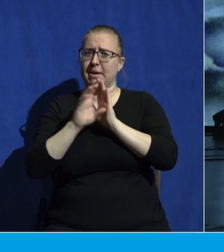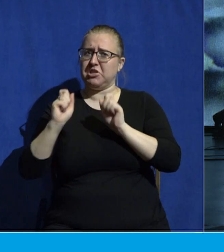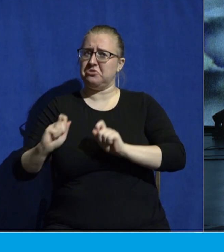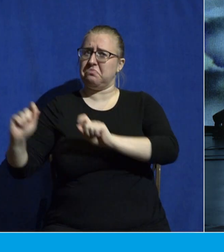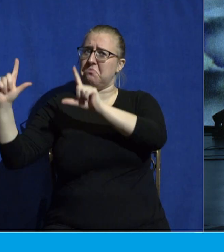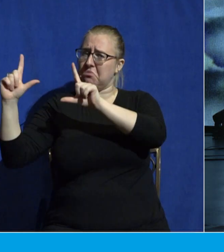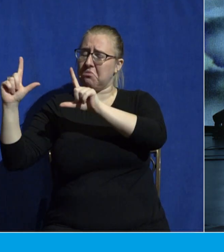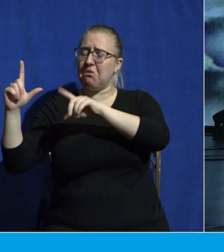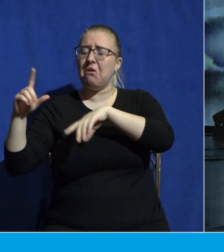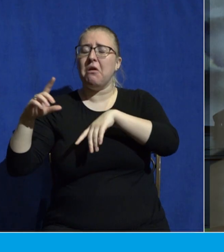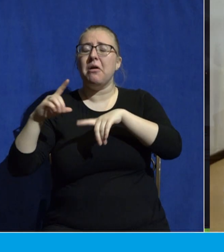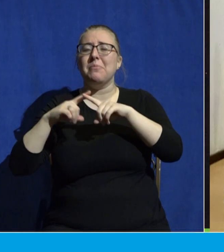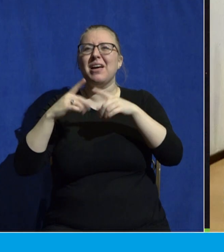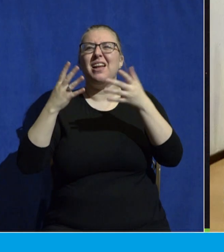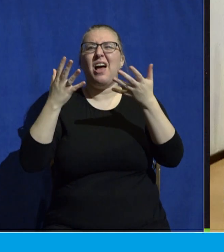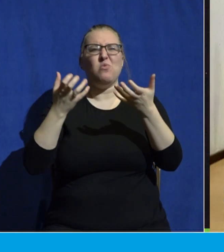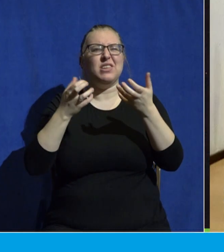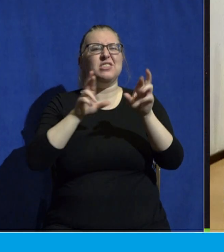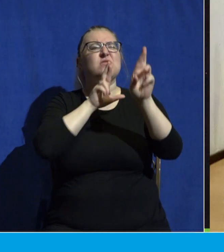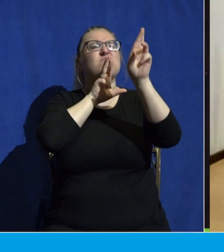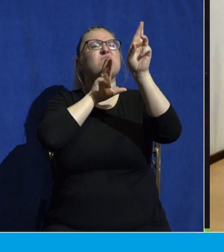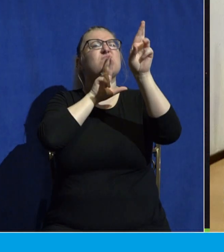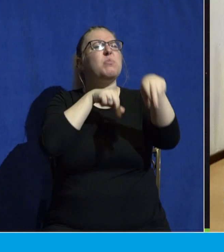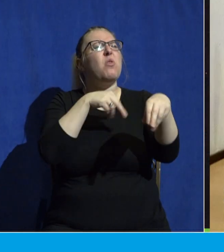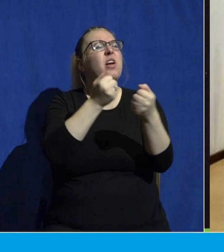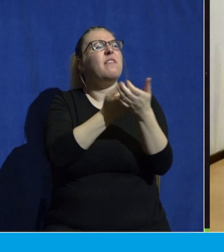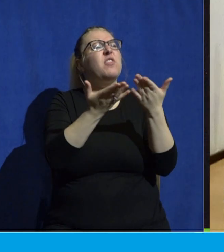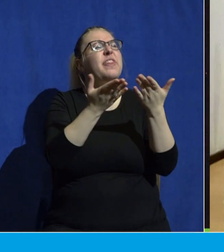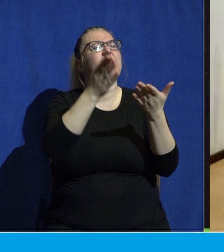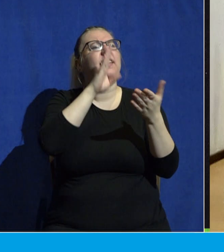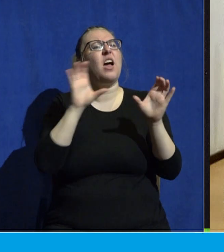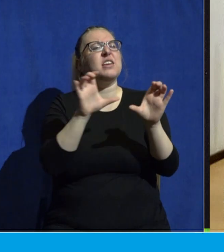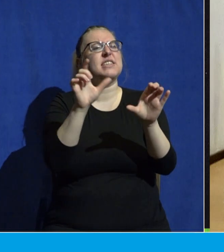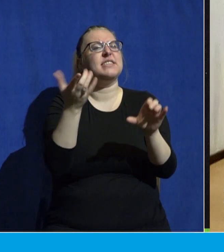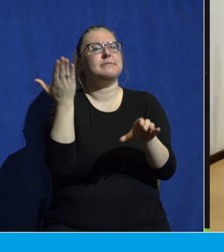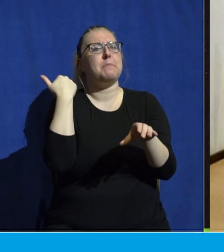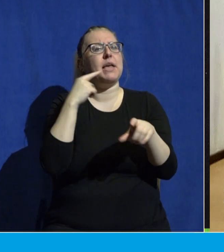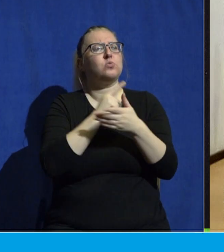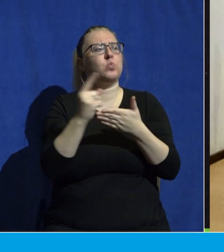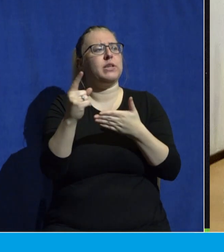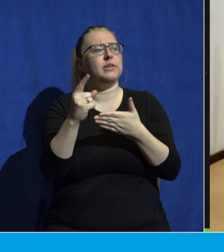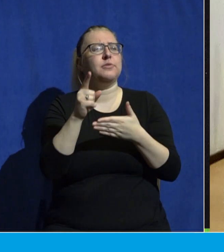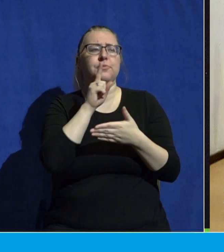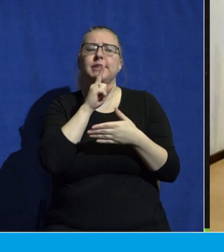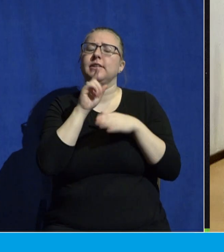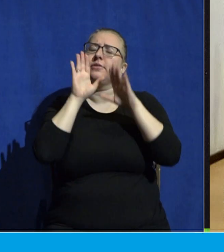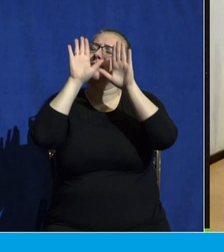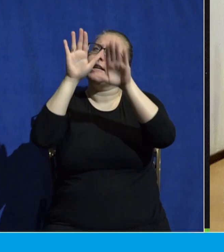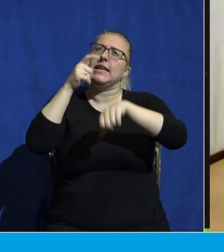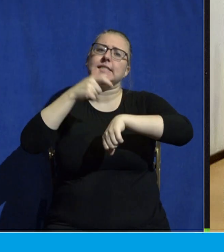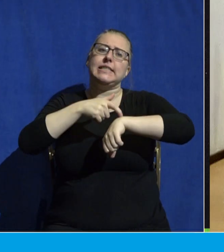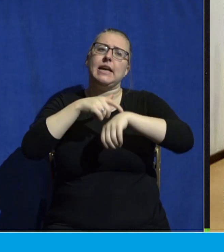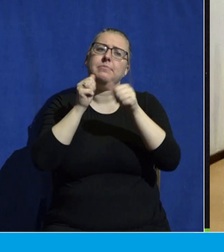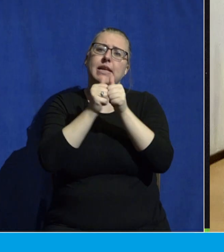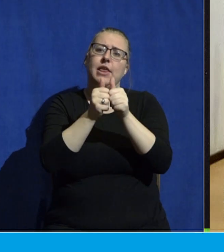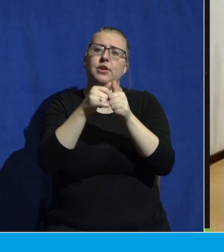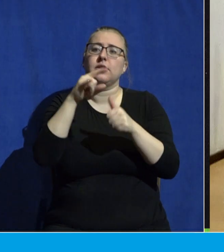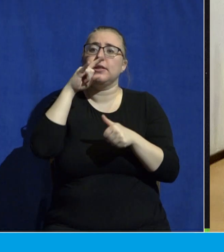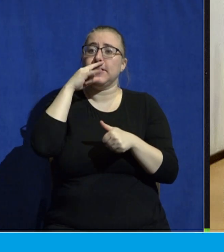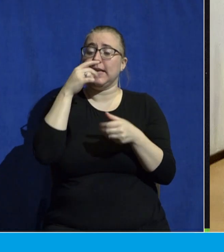I wanted to just report back to you of all that God did this past week. One incredible time we had our kids ministry leaders and volunteers from each